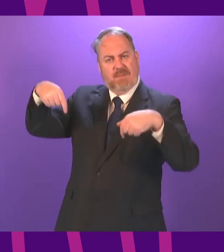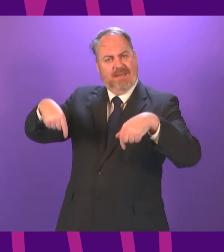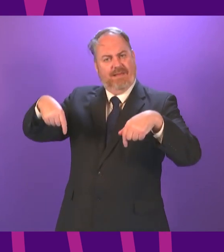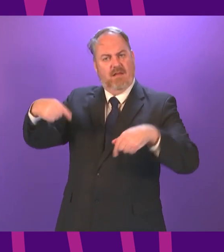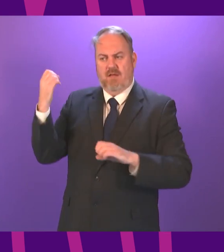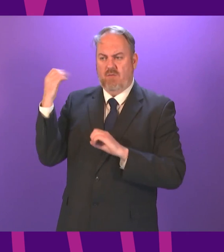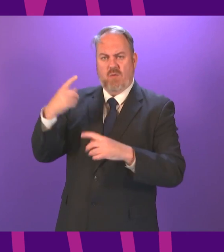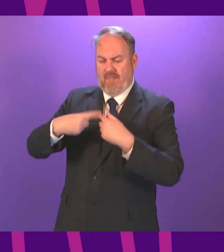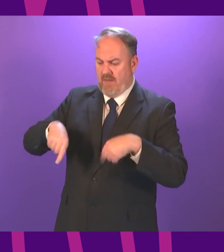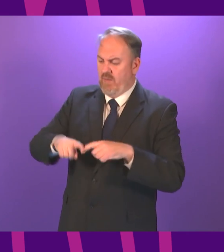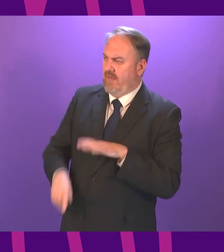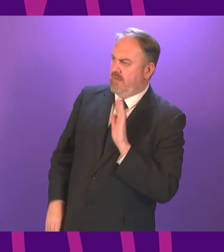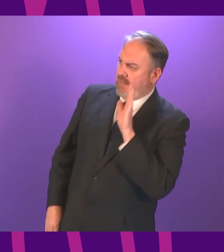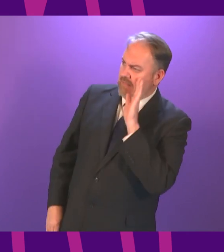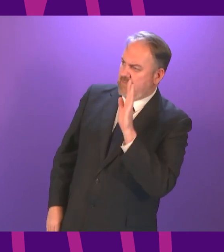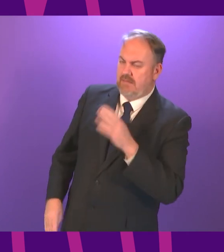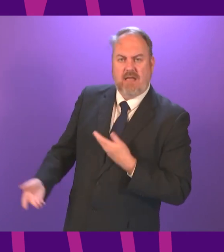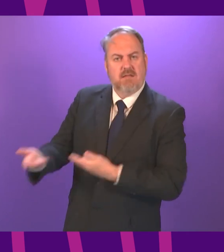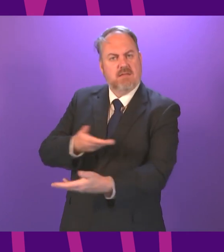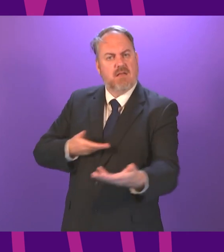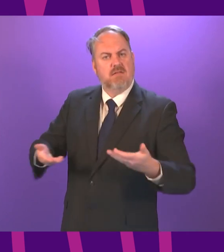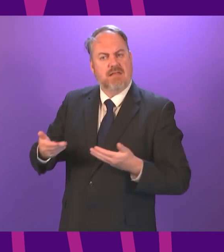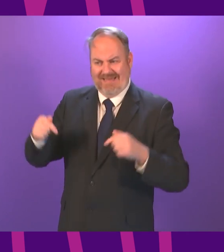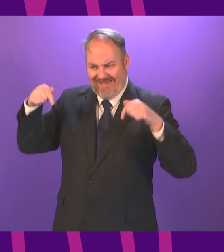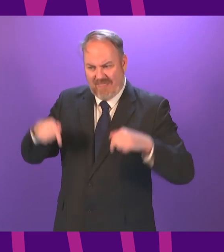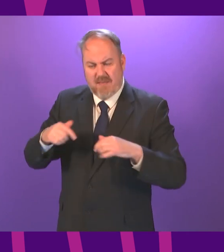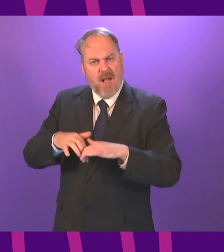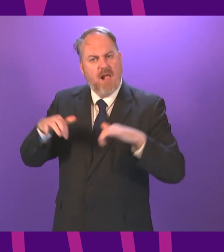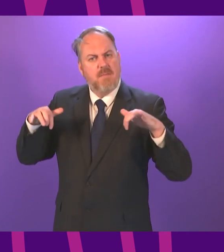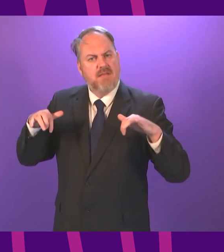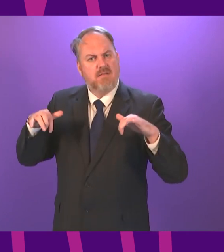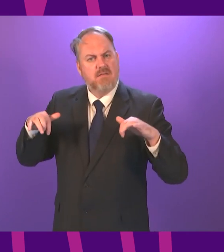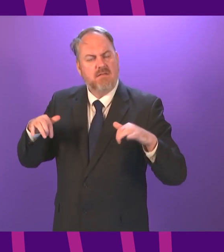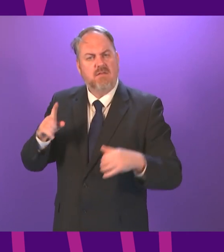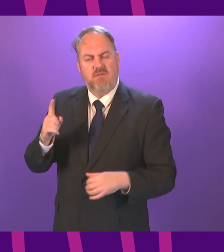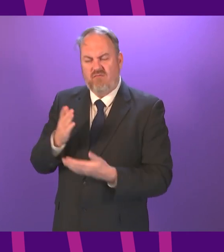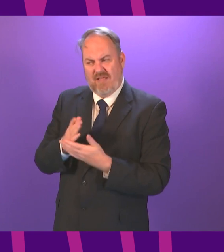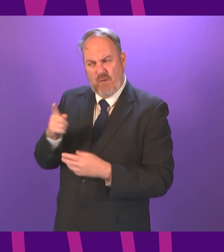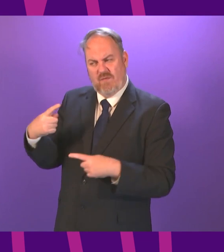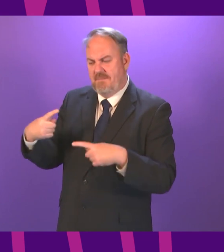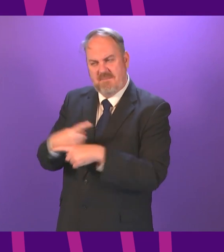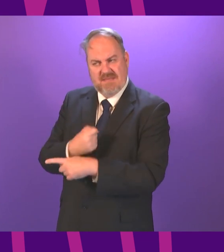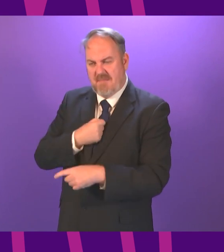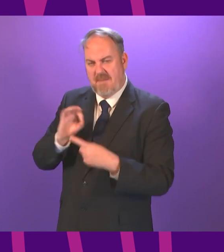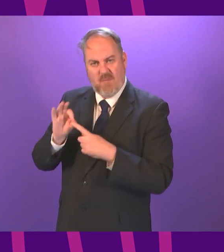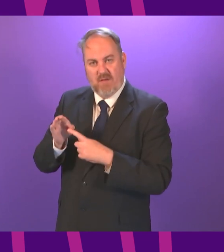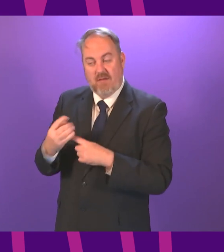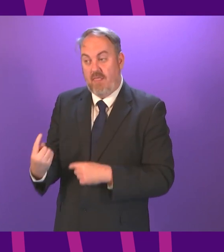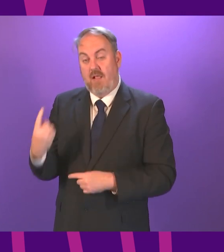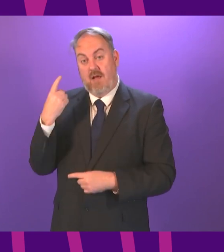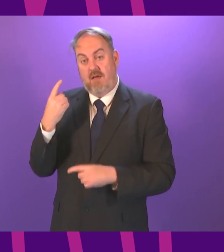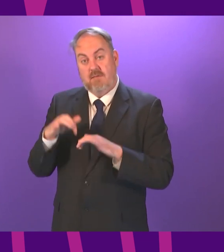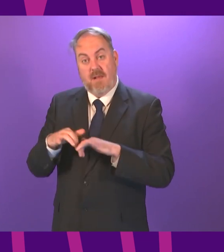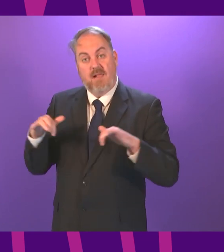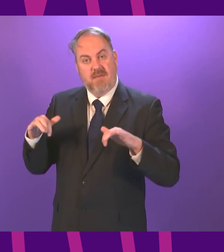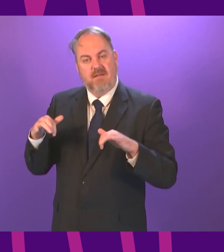therefore we can scrutinise those decisions. And actually, in the last parliament, and this is the important point that the Deputy First Minister misses, in the last parliament, the First